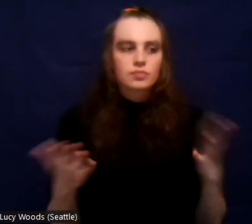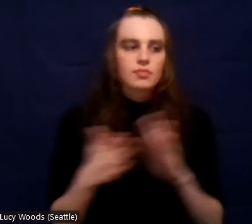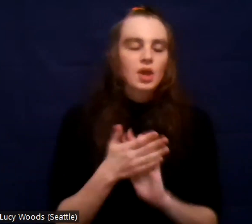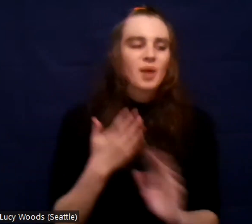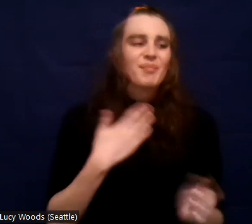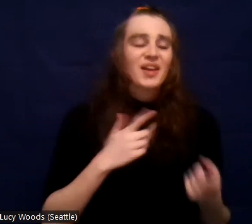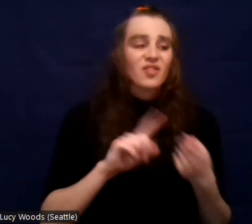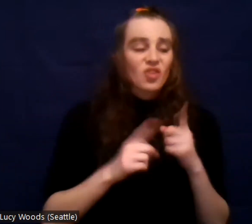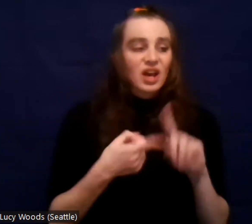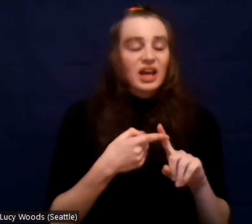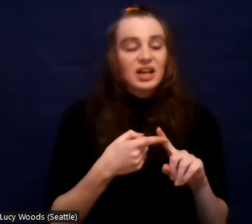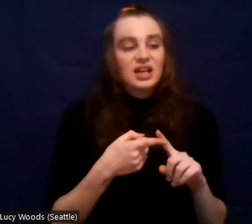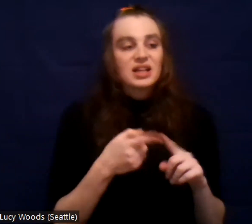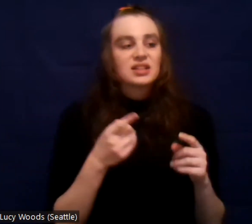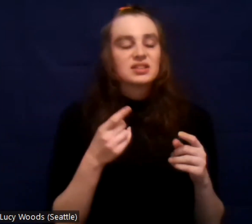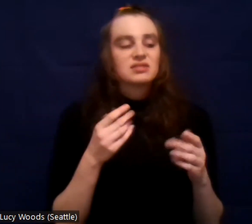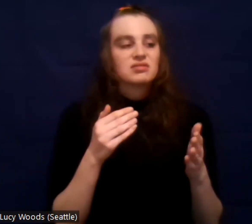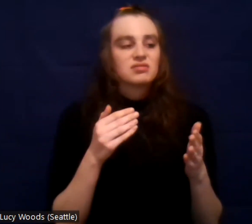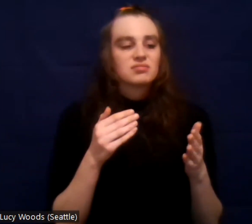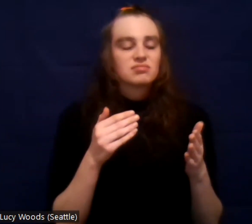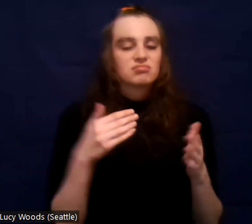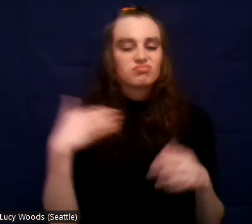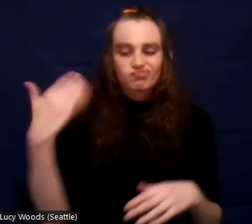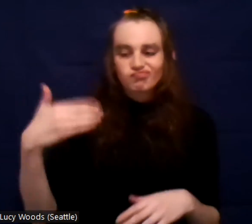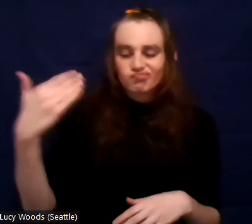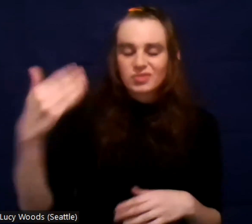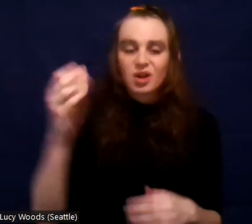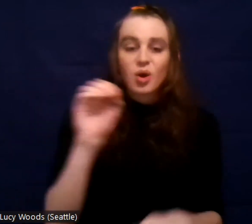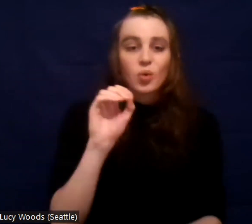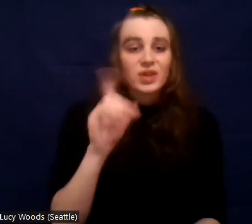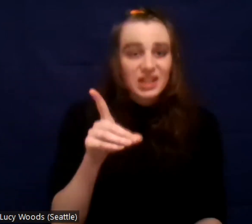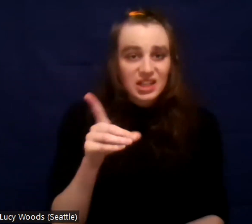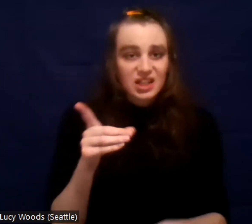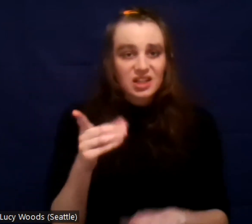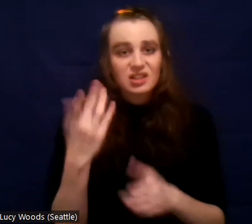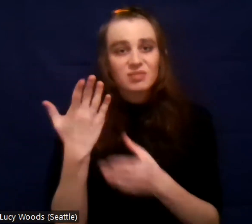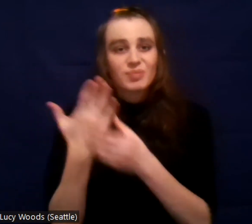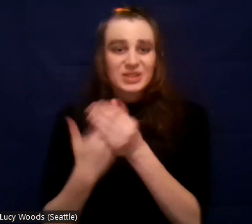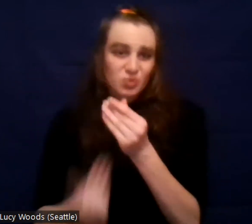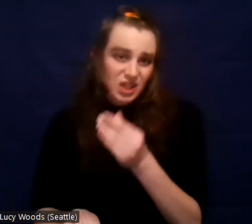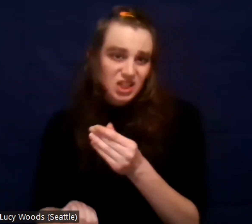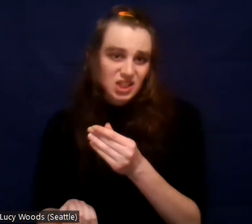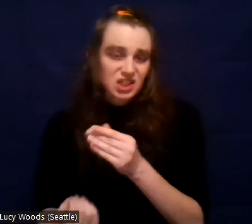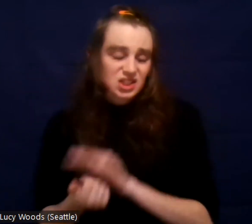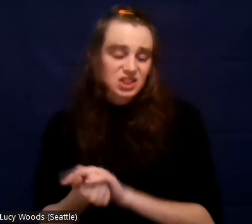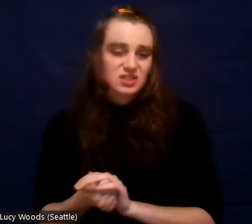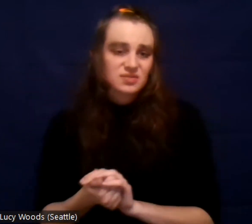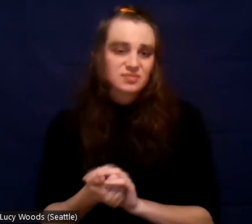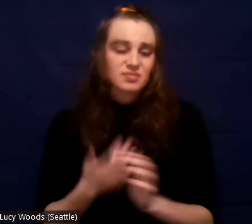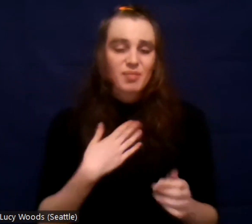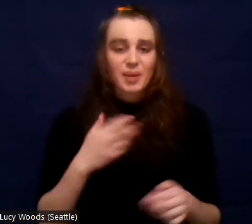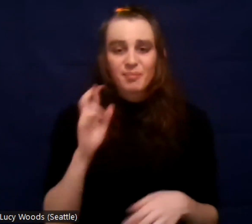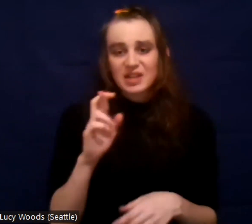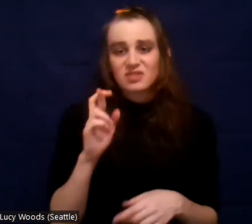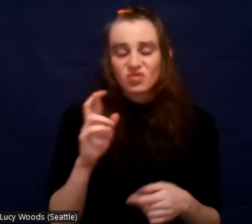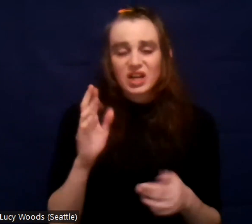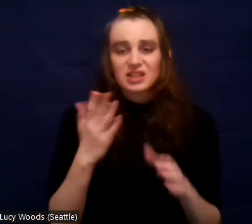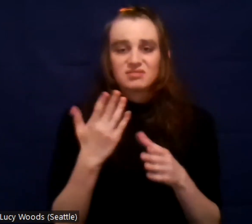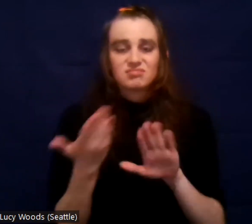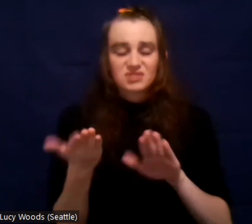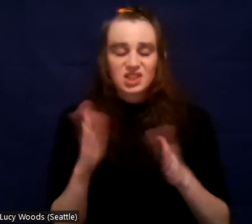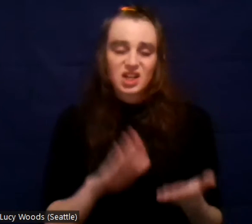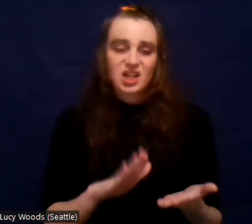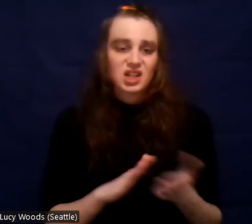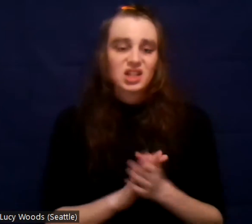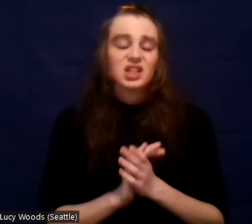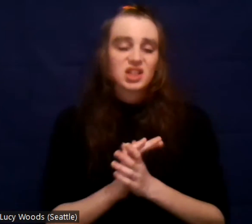and passing away. Um, I lost my best friend. Uh, I felt a lot of